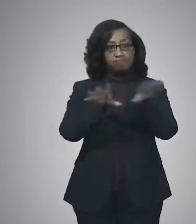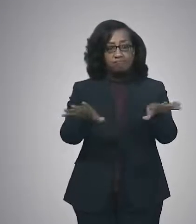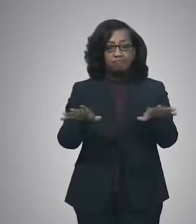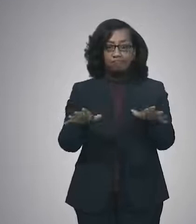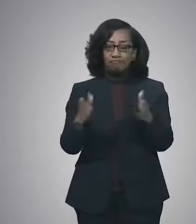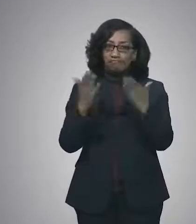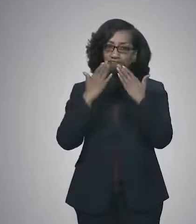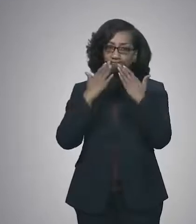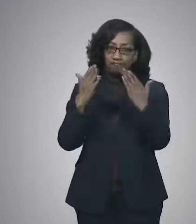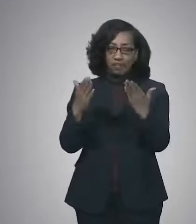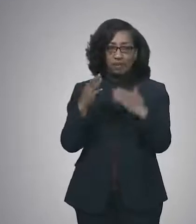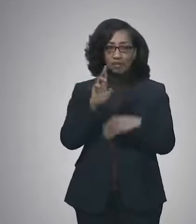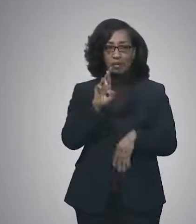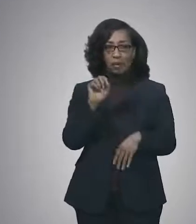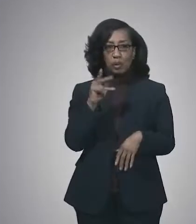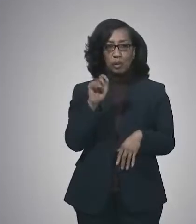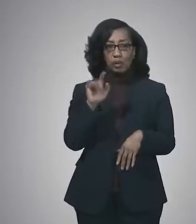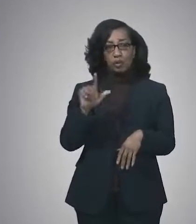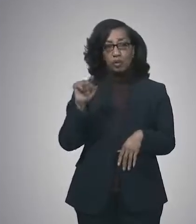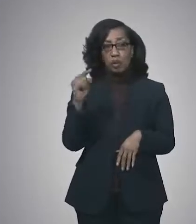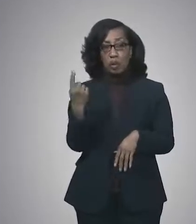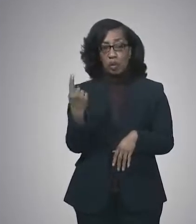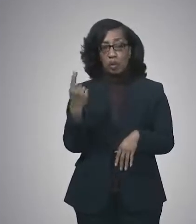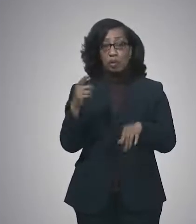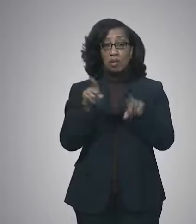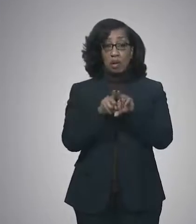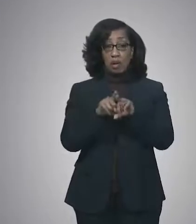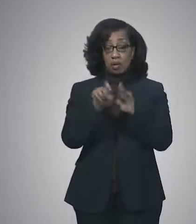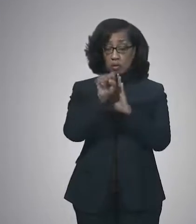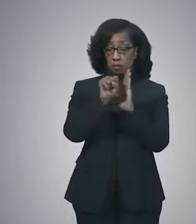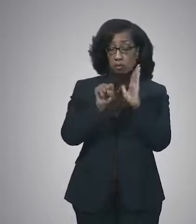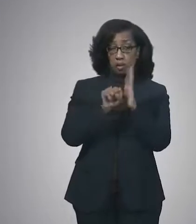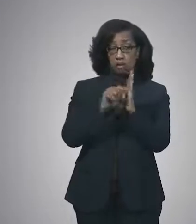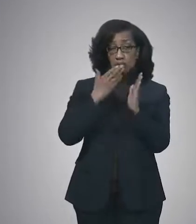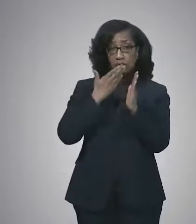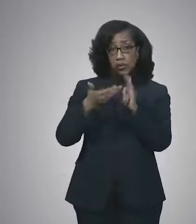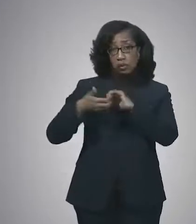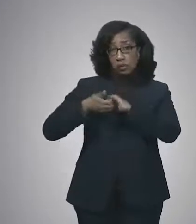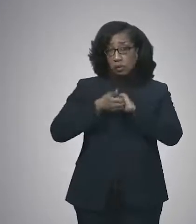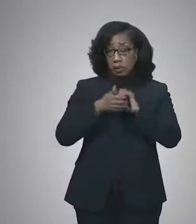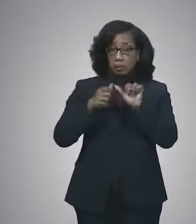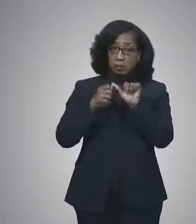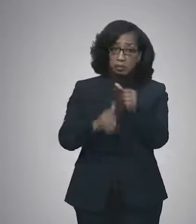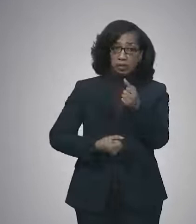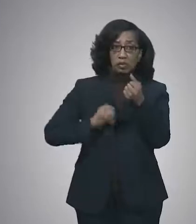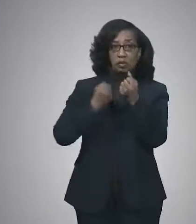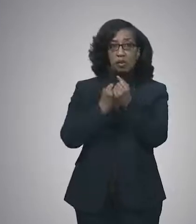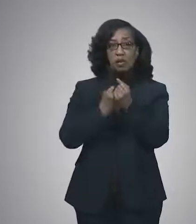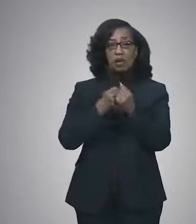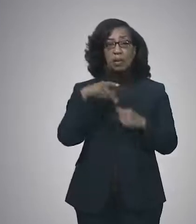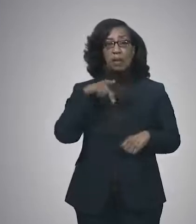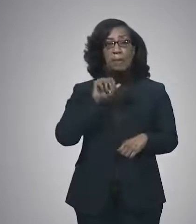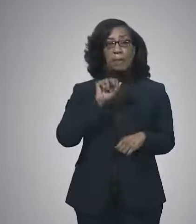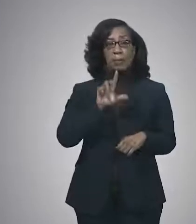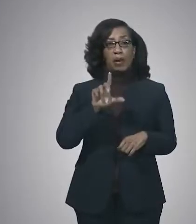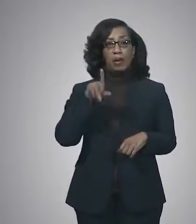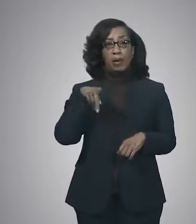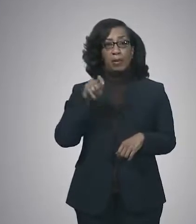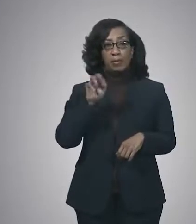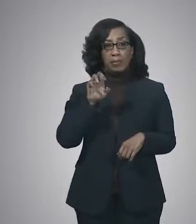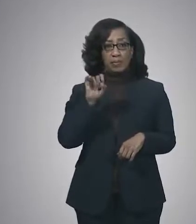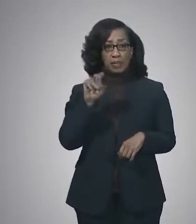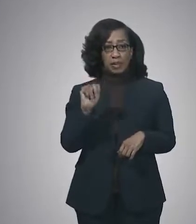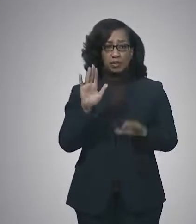here in our community. And we did have some good partners at the state who continue to be supportive. Uh, Dr. Paul Peterson is just a wonderful